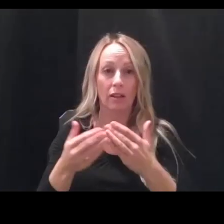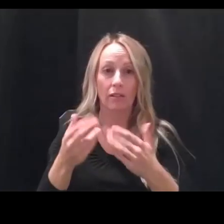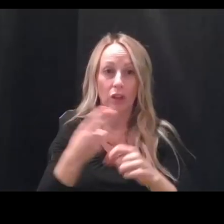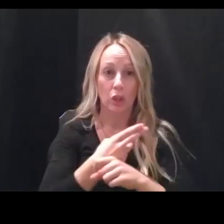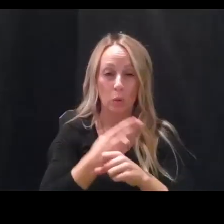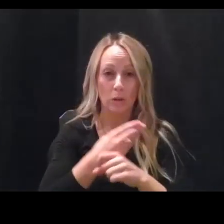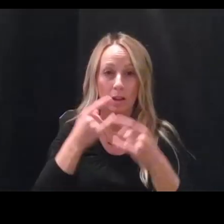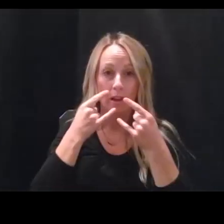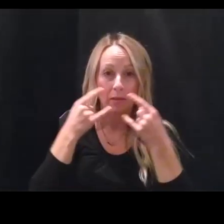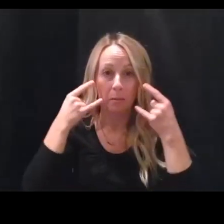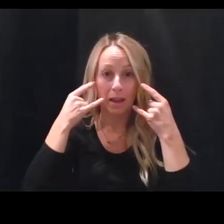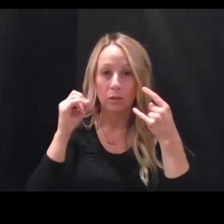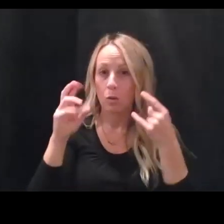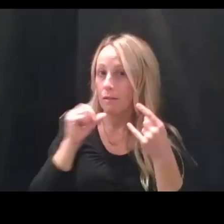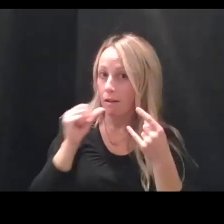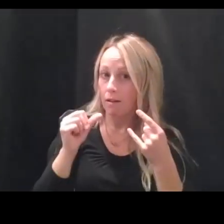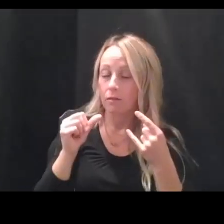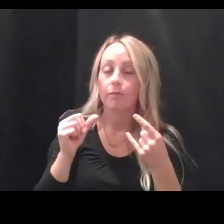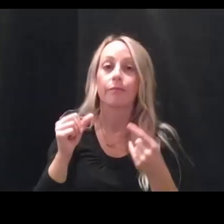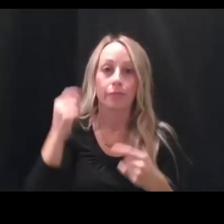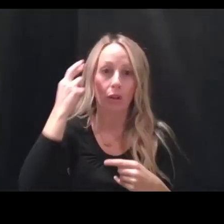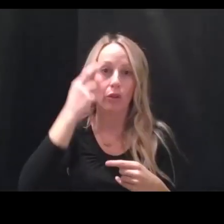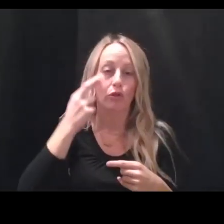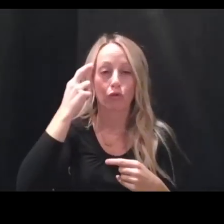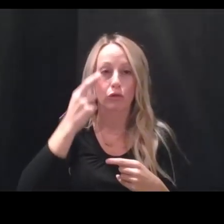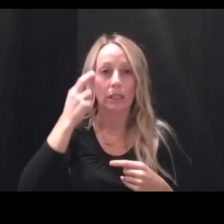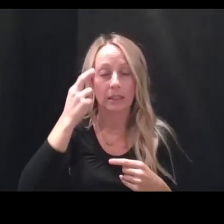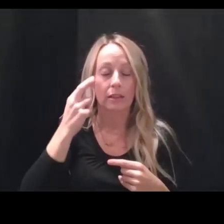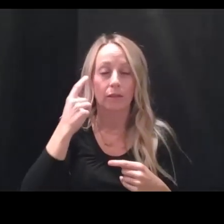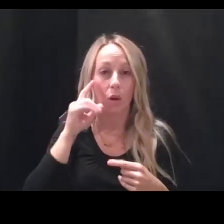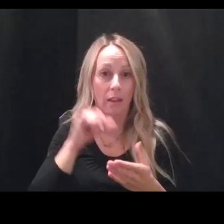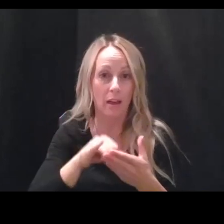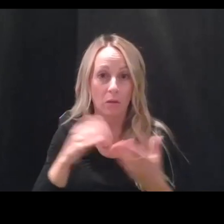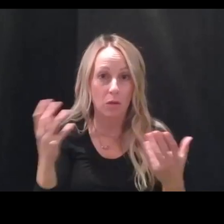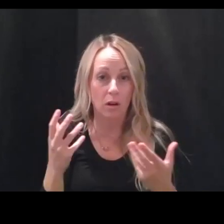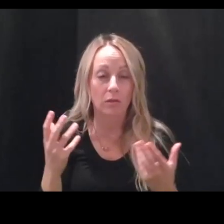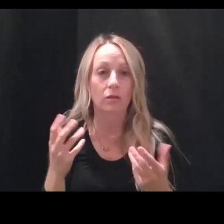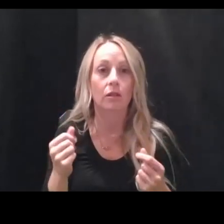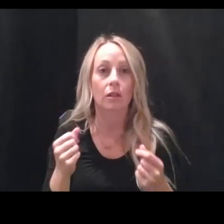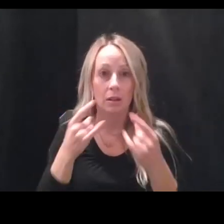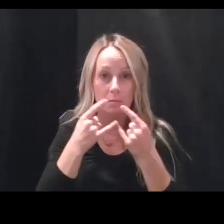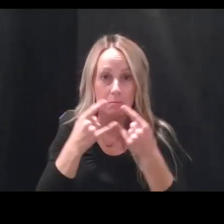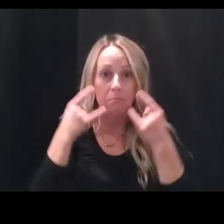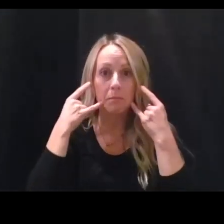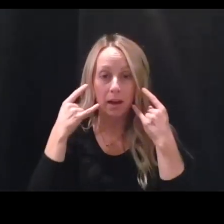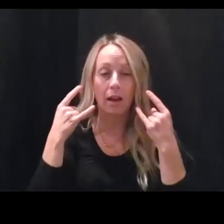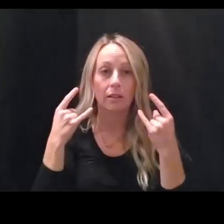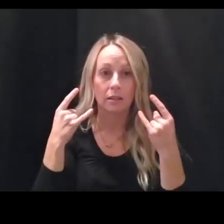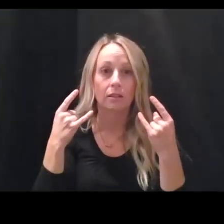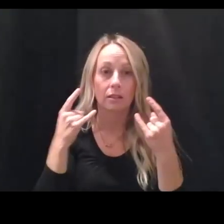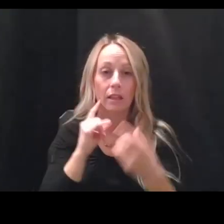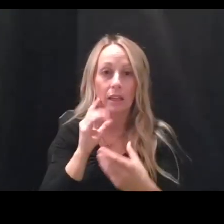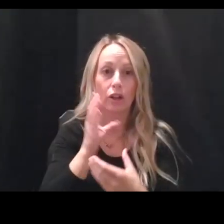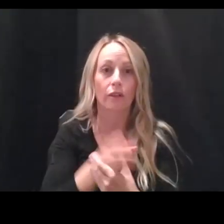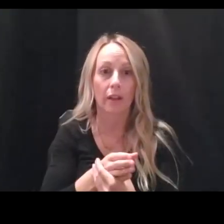masks or not. And the reason for that is basically that masks are a form or an intervention